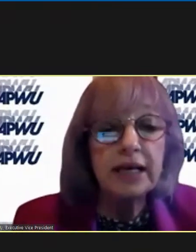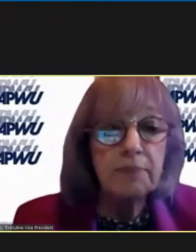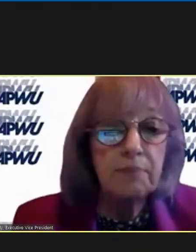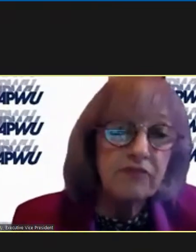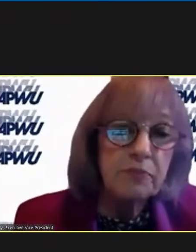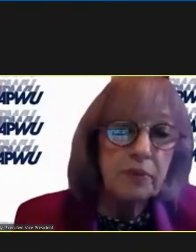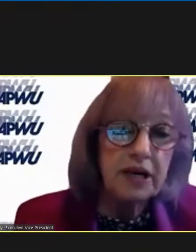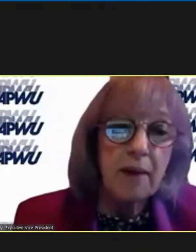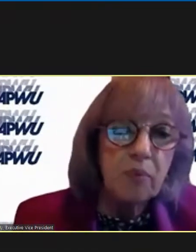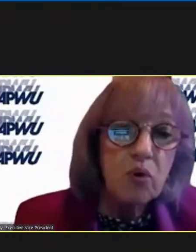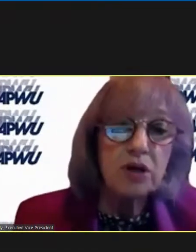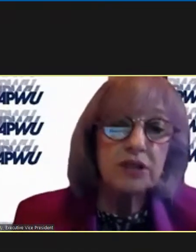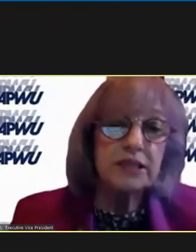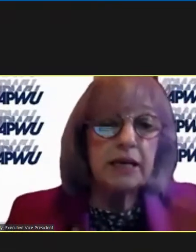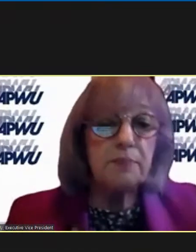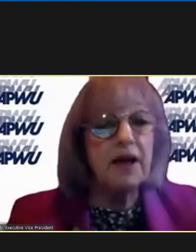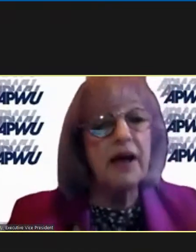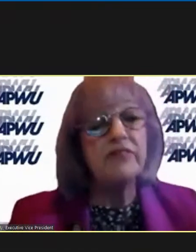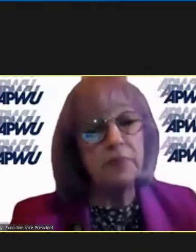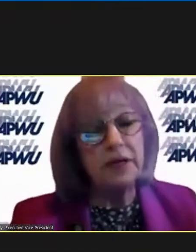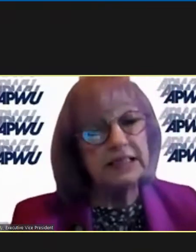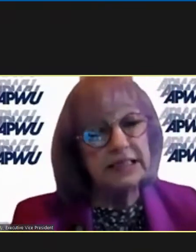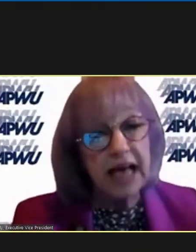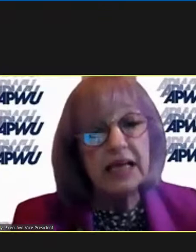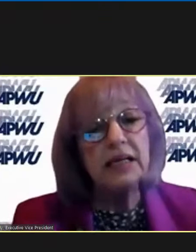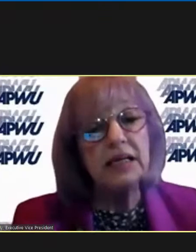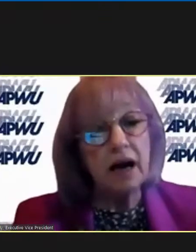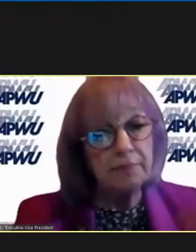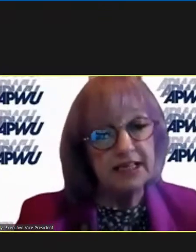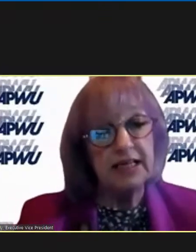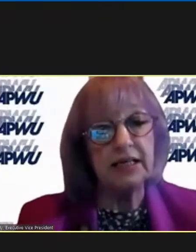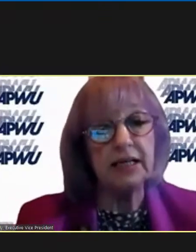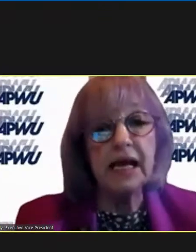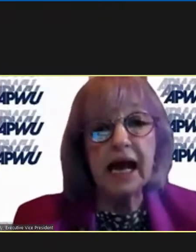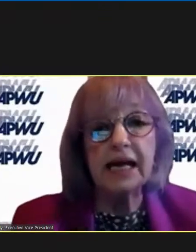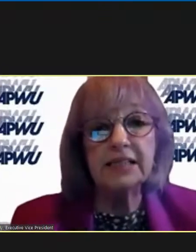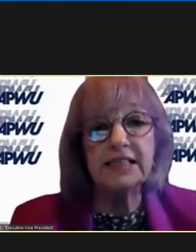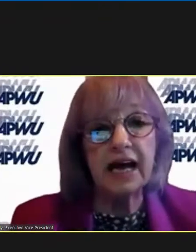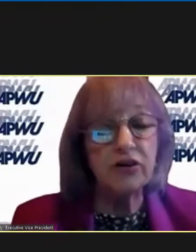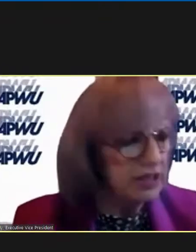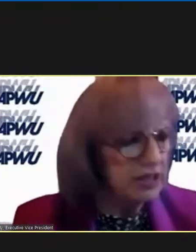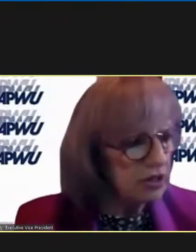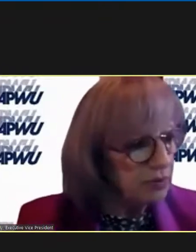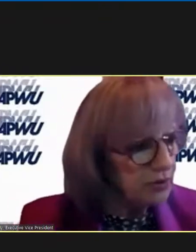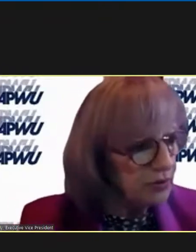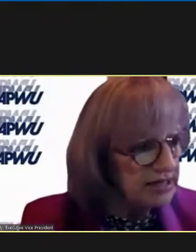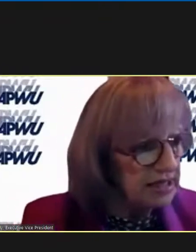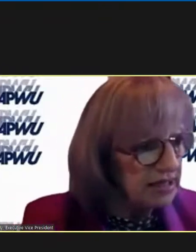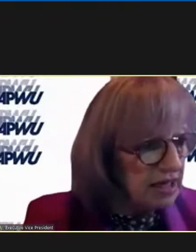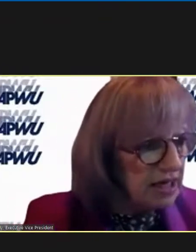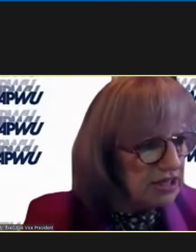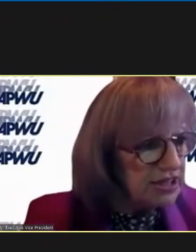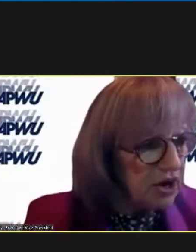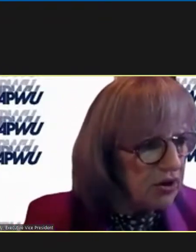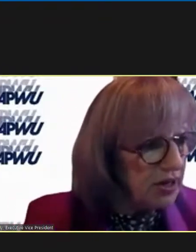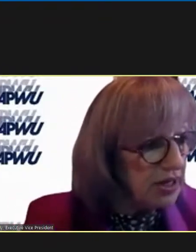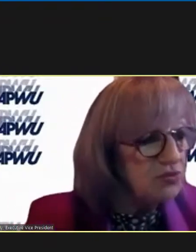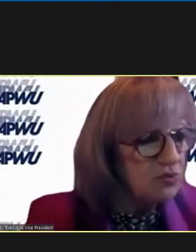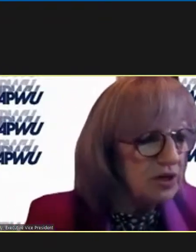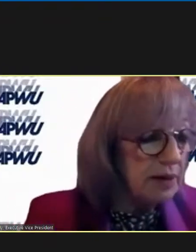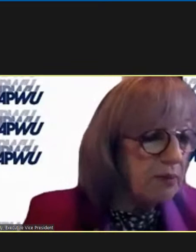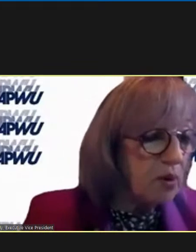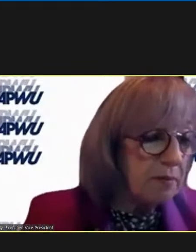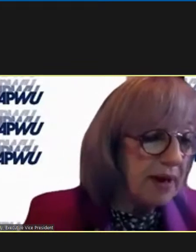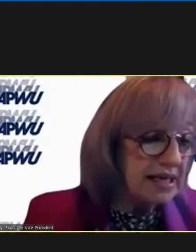to try to keep everybody on board to keep everybody excited and updated as to how things are progressing so